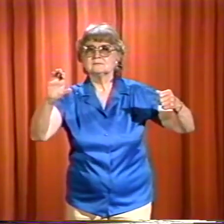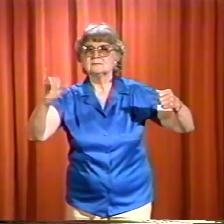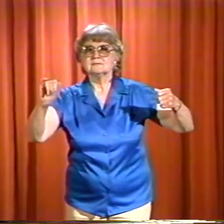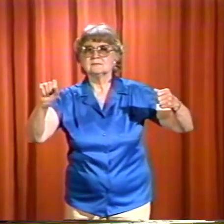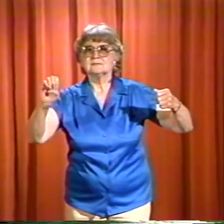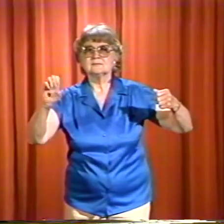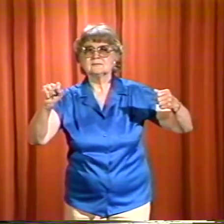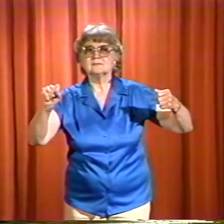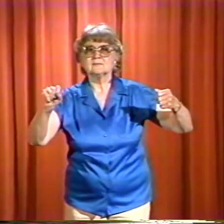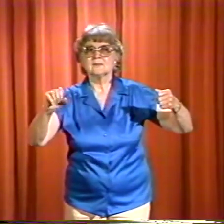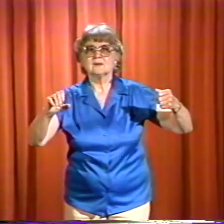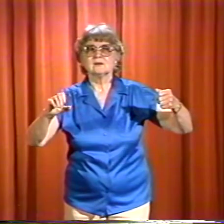but begins with a C.